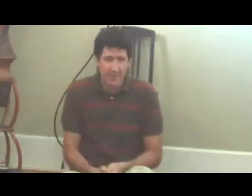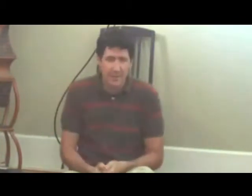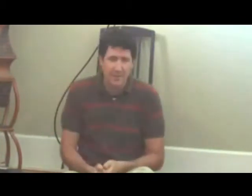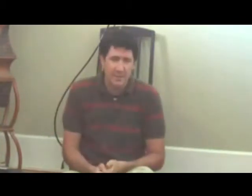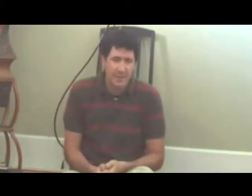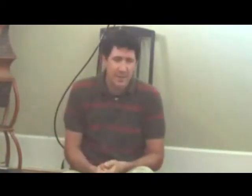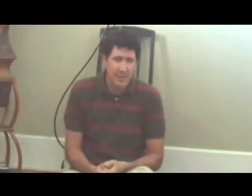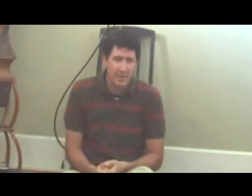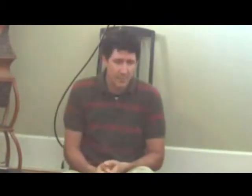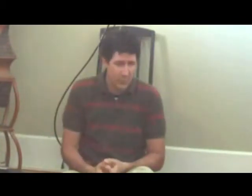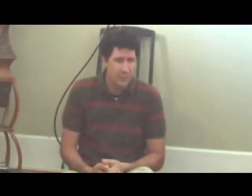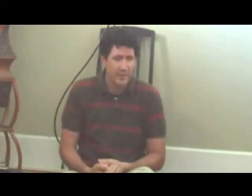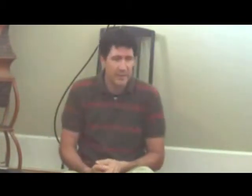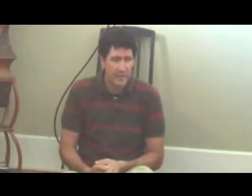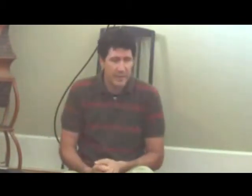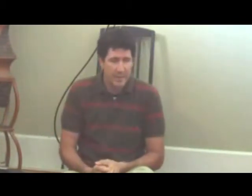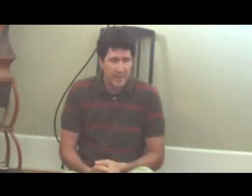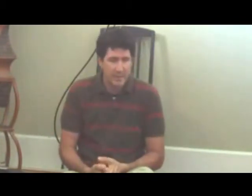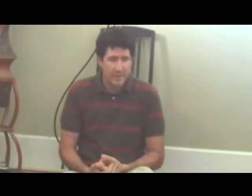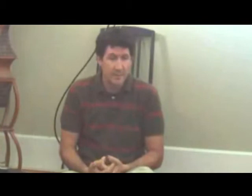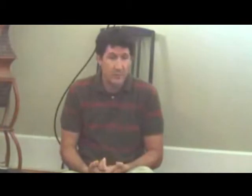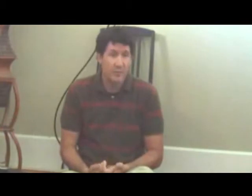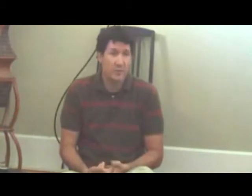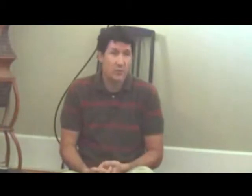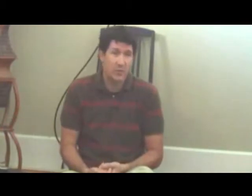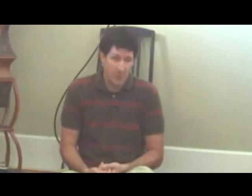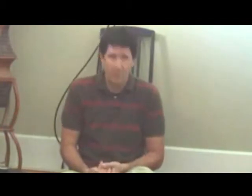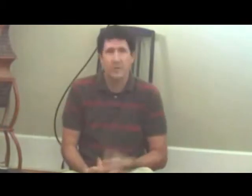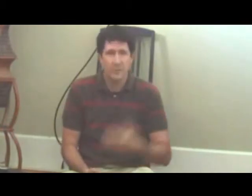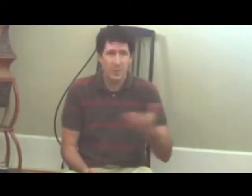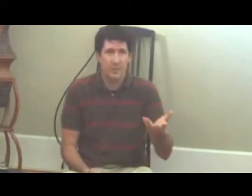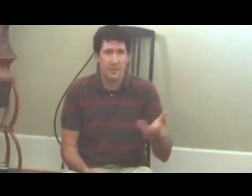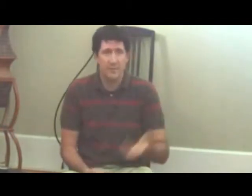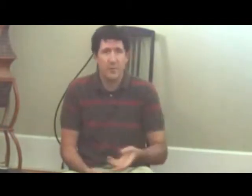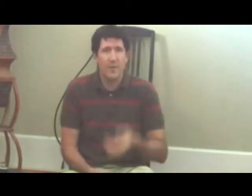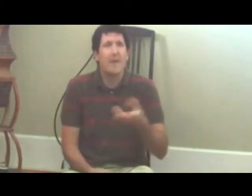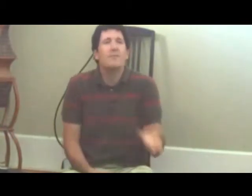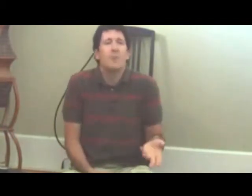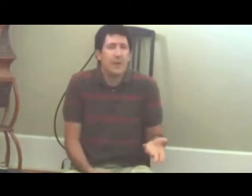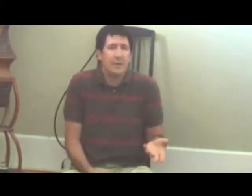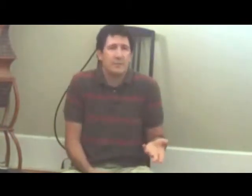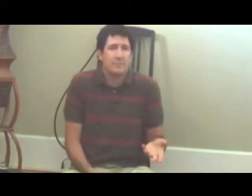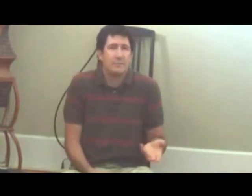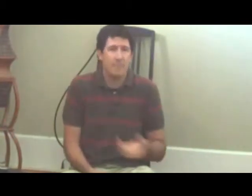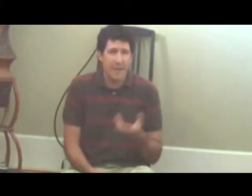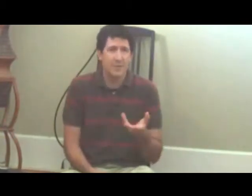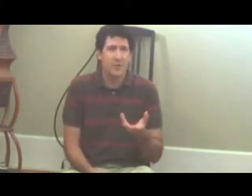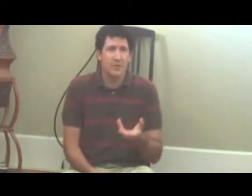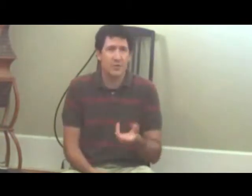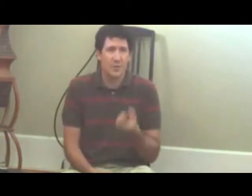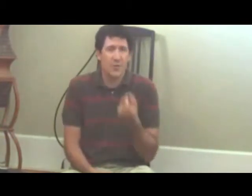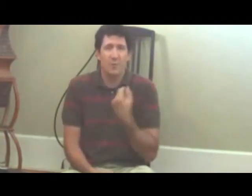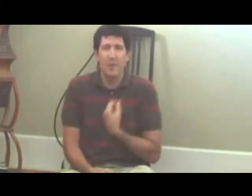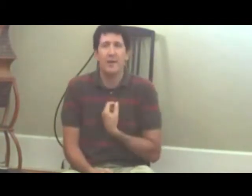improving, is it improving totally? No, that's why, when everybody masters their own mind,